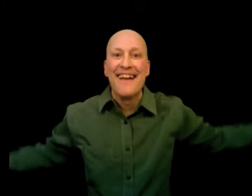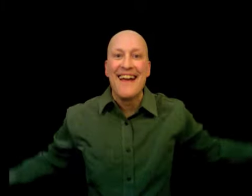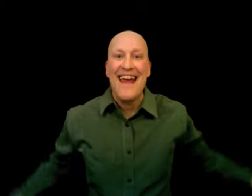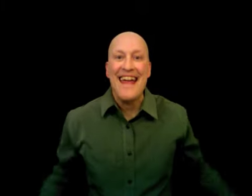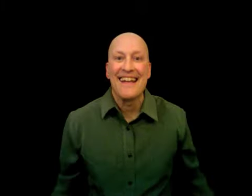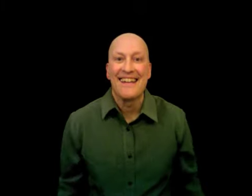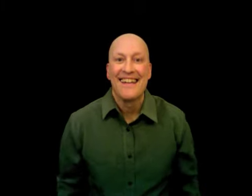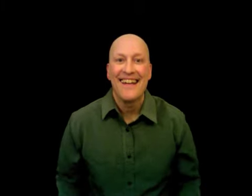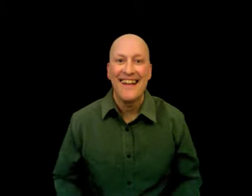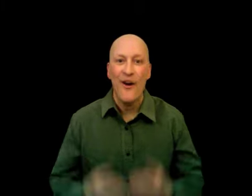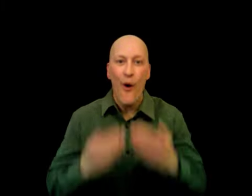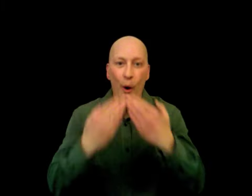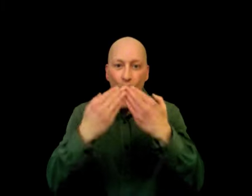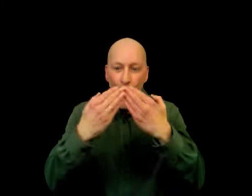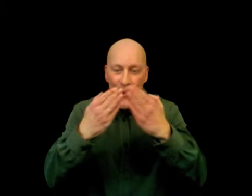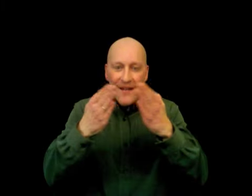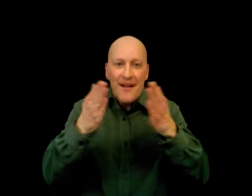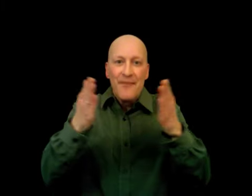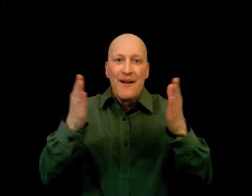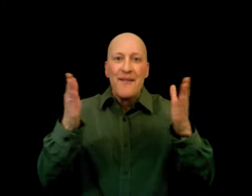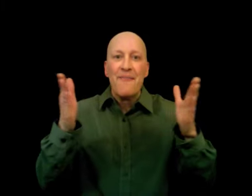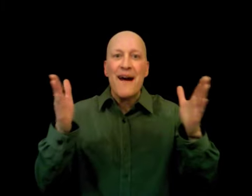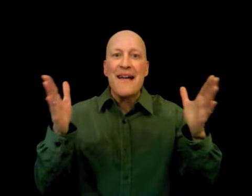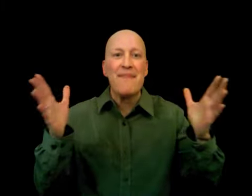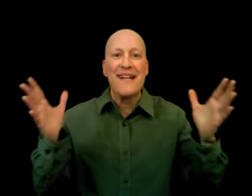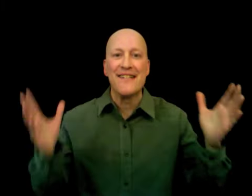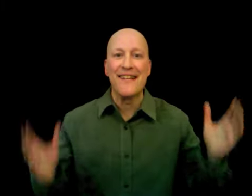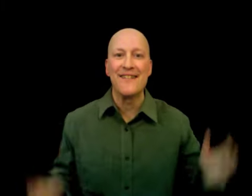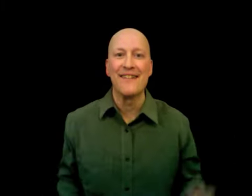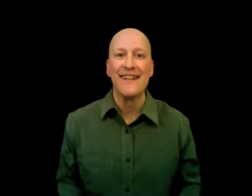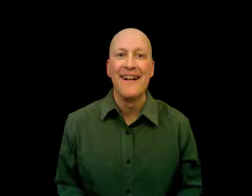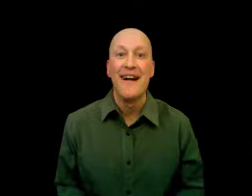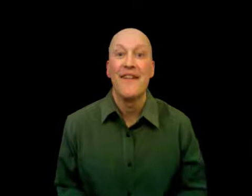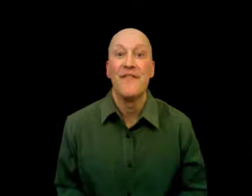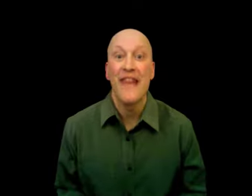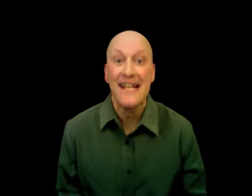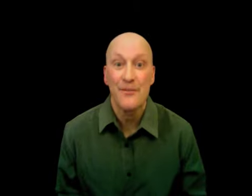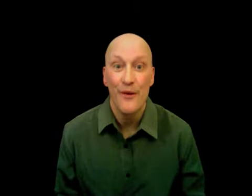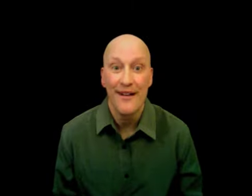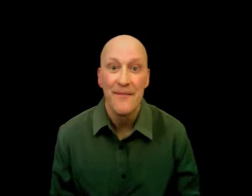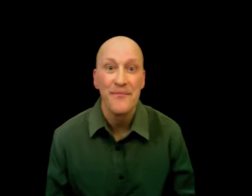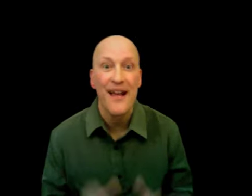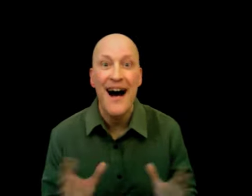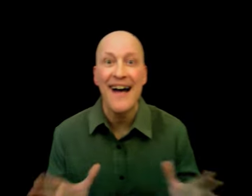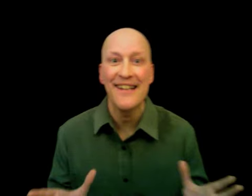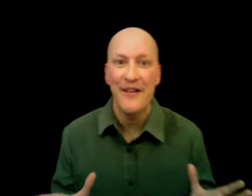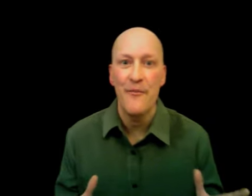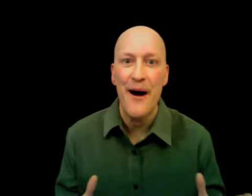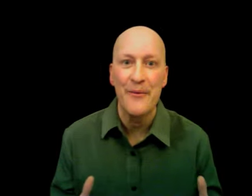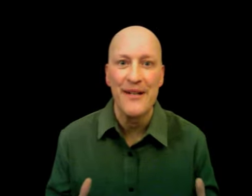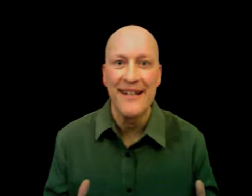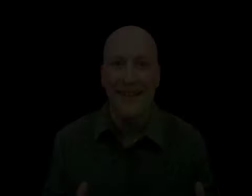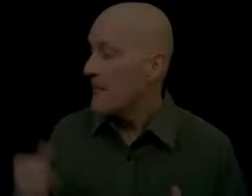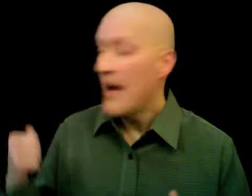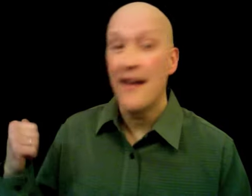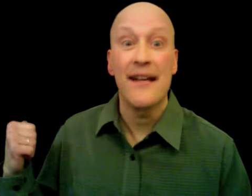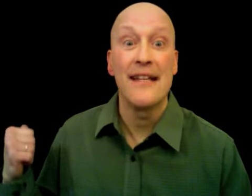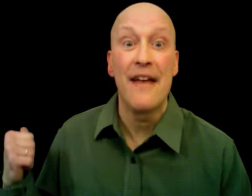And it opened up my imagination. That's what I love about reading. I can have